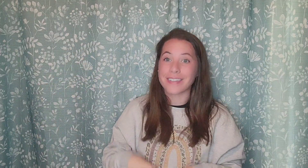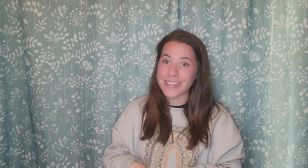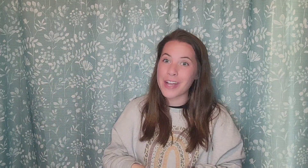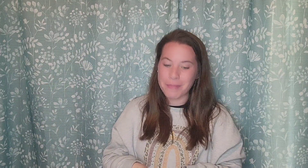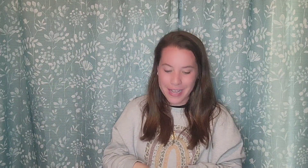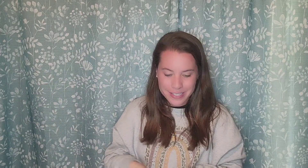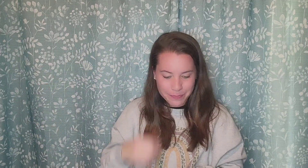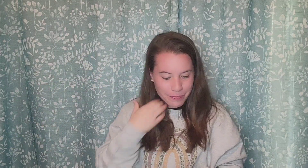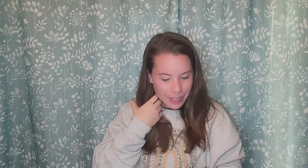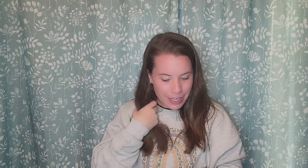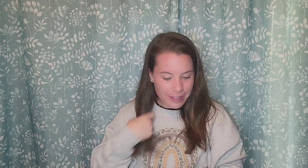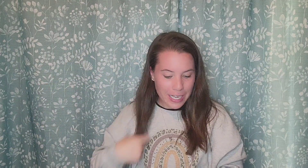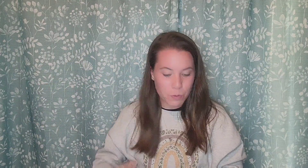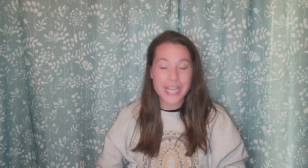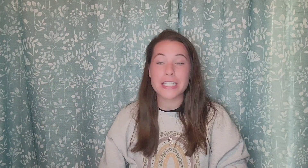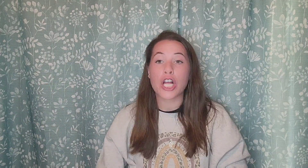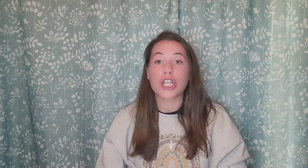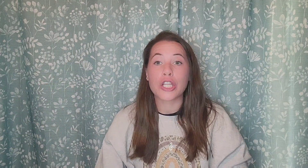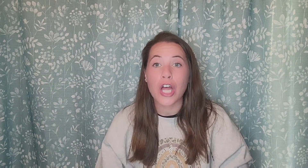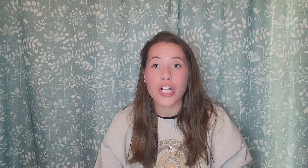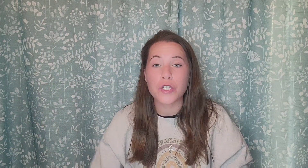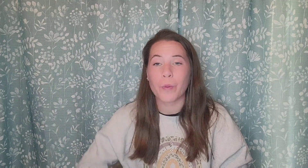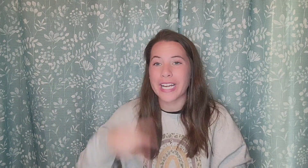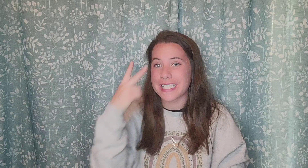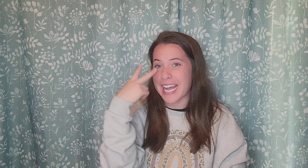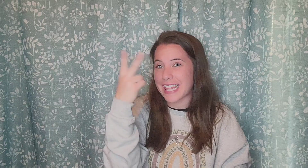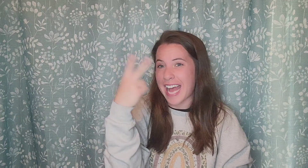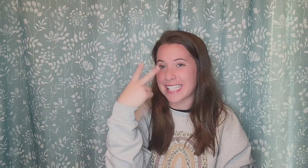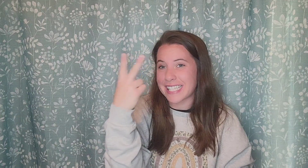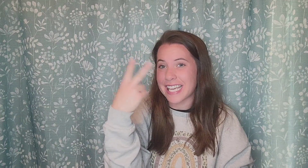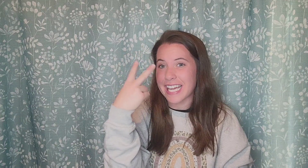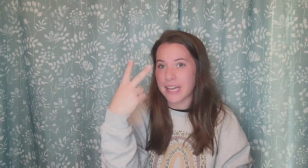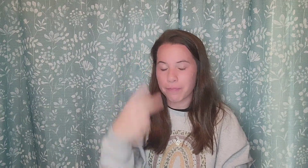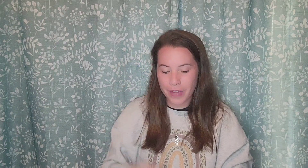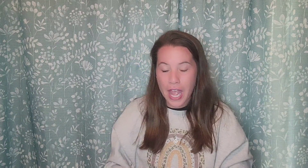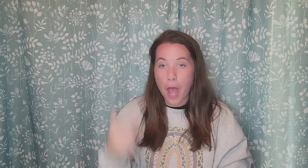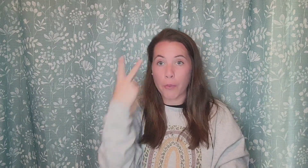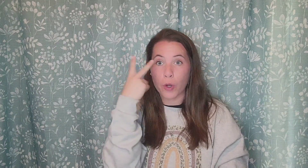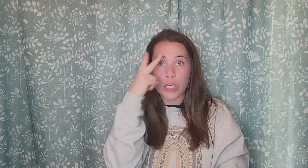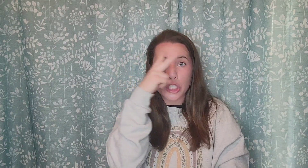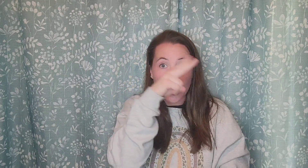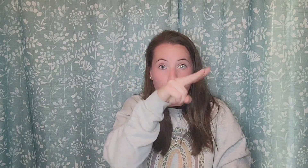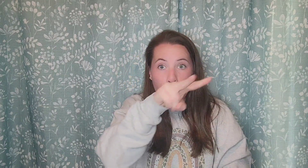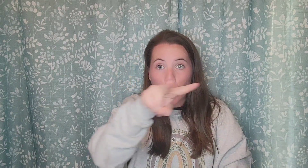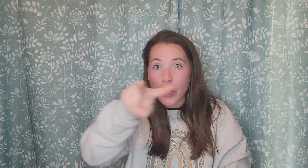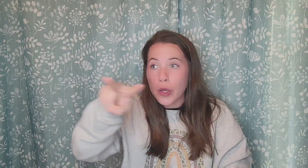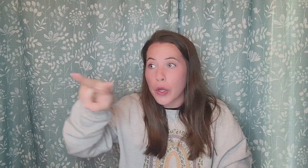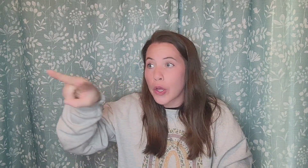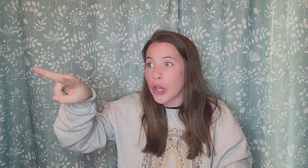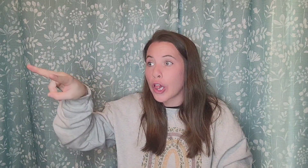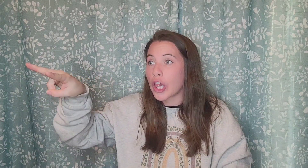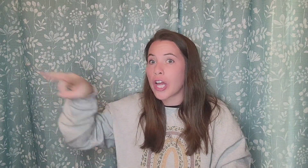Good job guys. Next one is look. So we're gonna take that C and we're going to look.